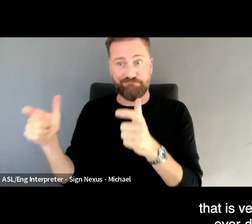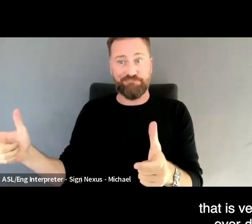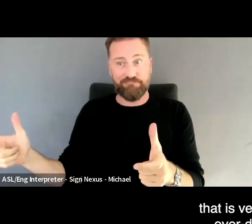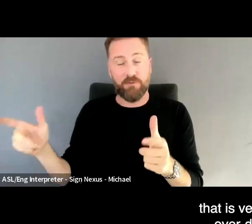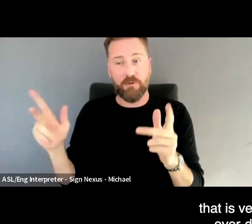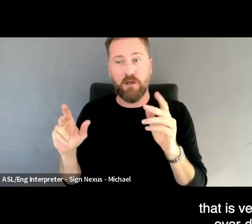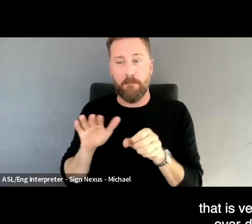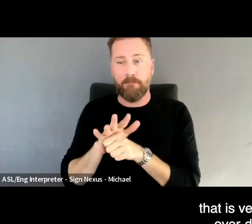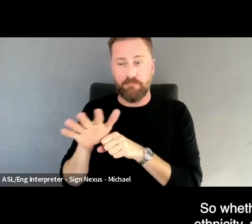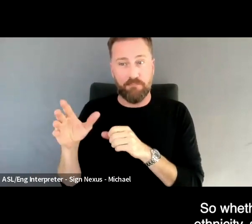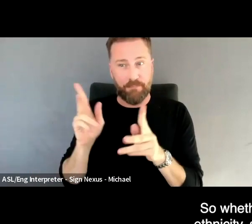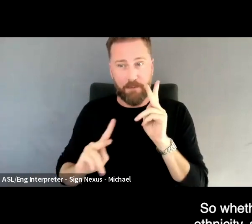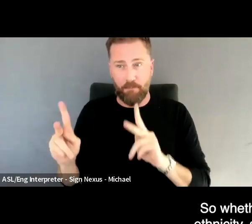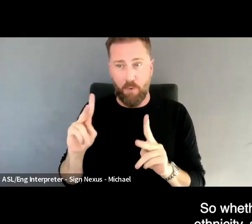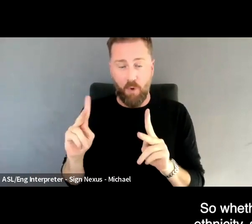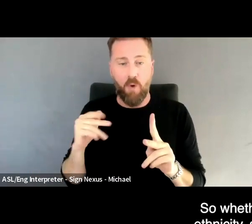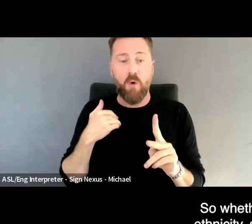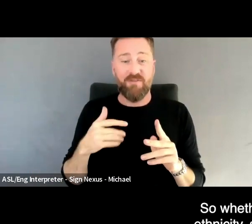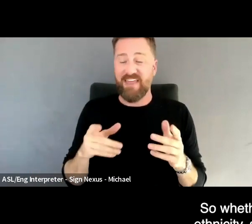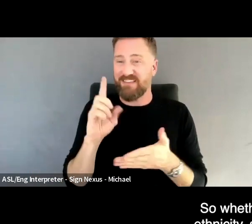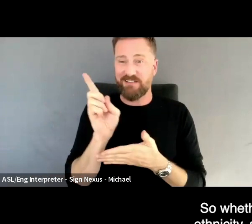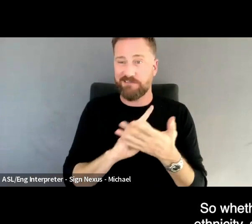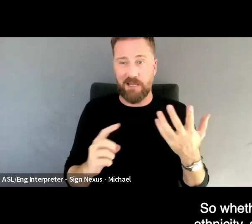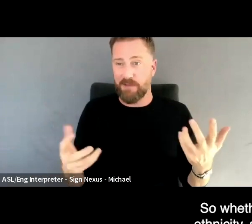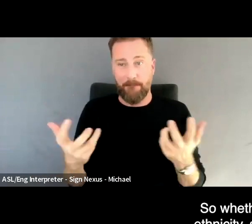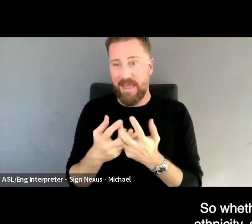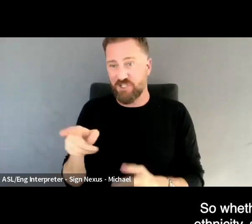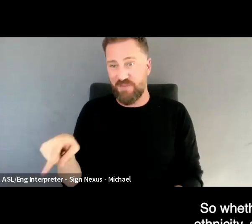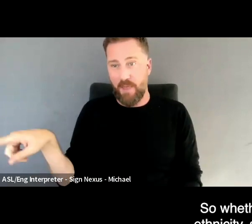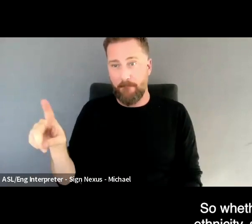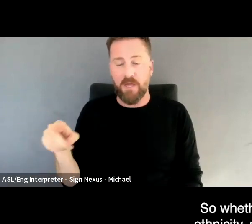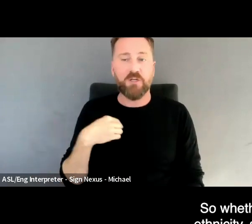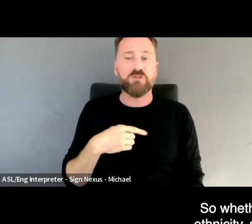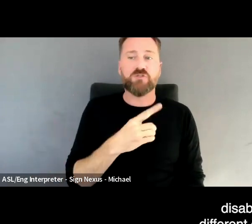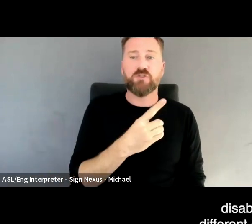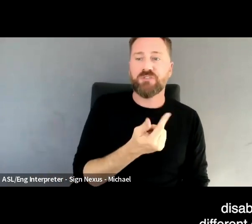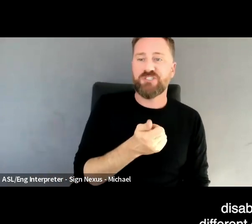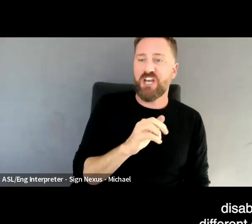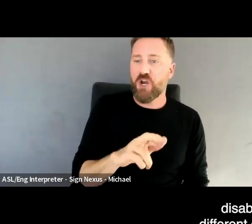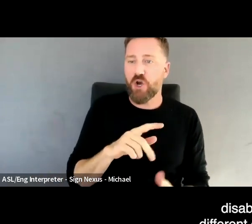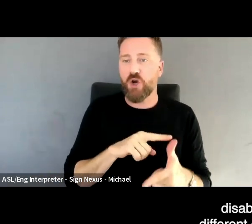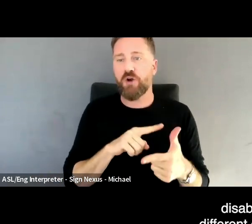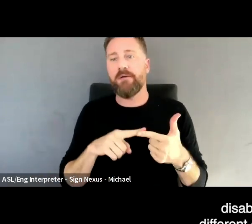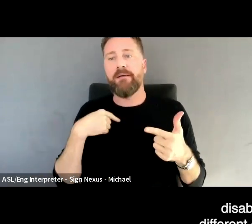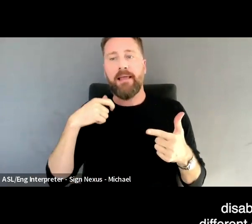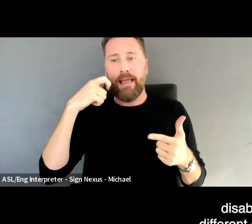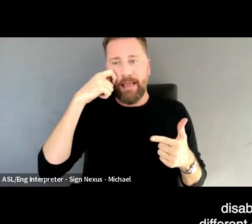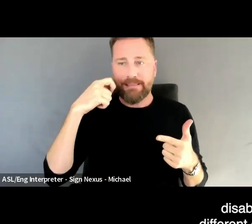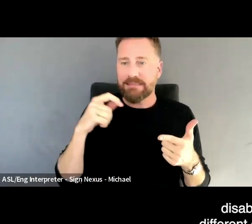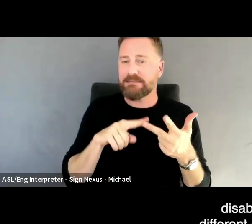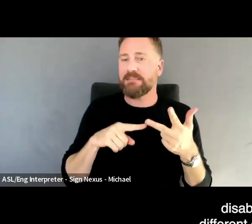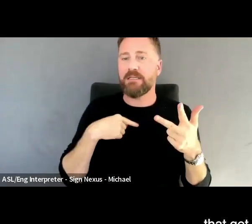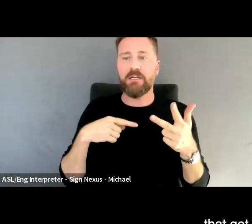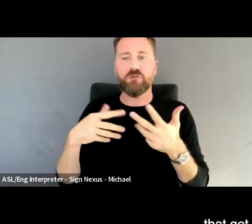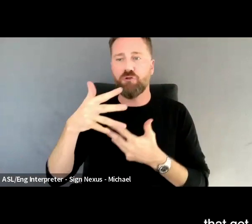over-designed for. So whether it's gender, ethnicity, socioeconomic disability, all the different